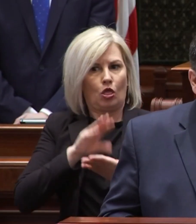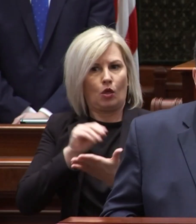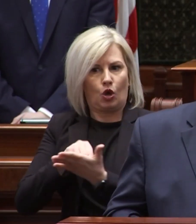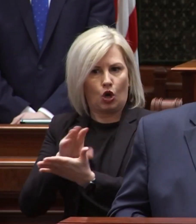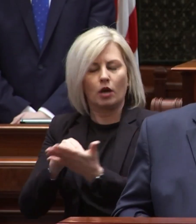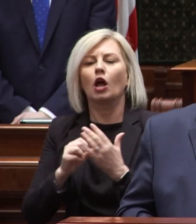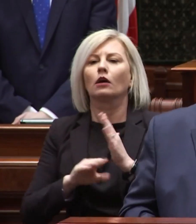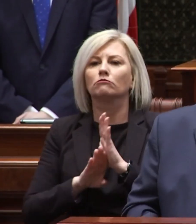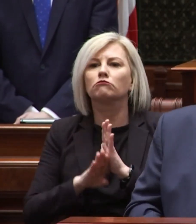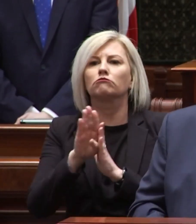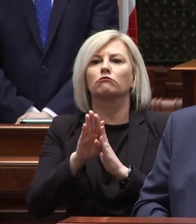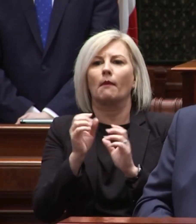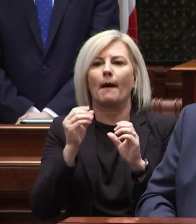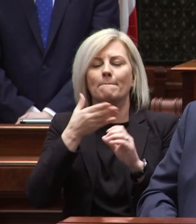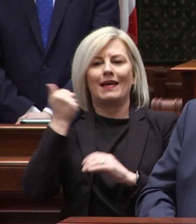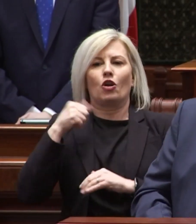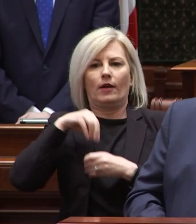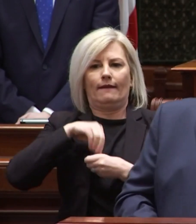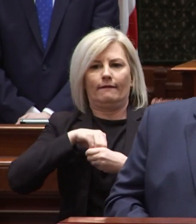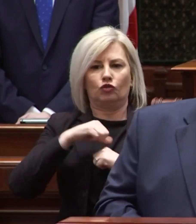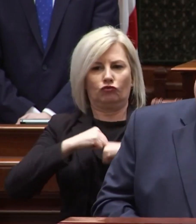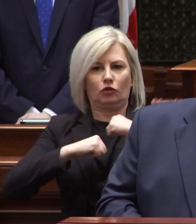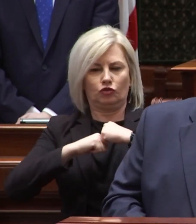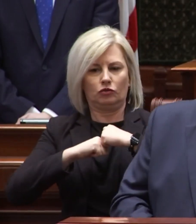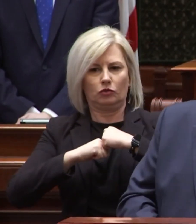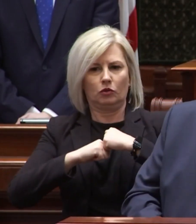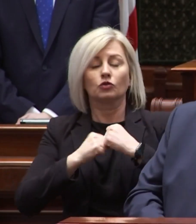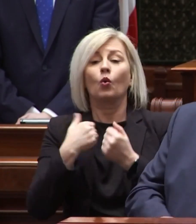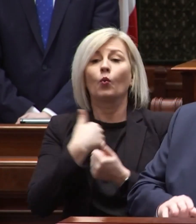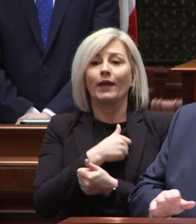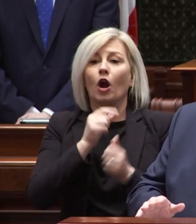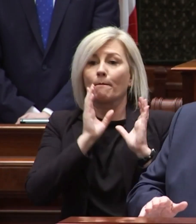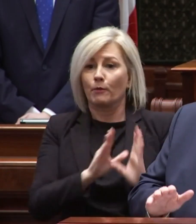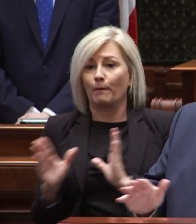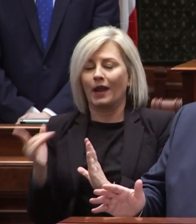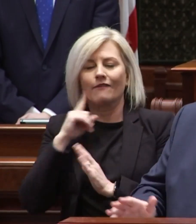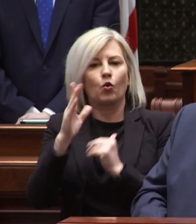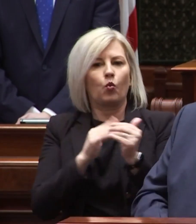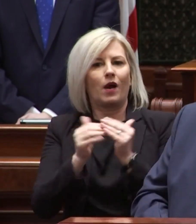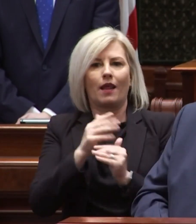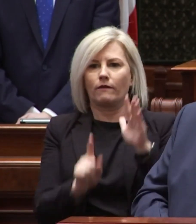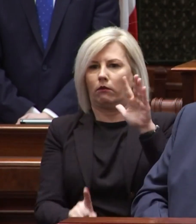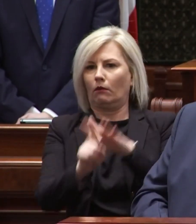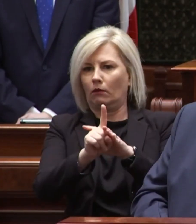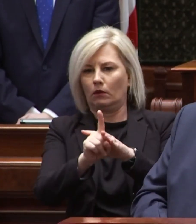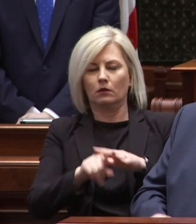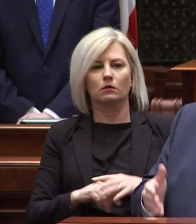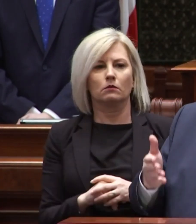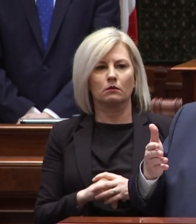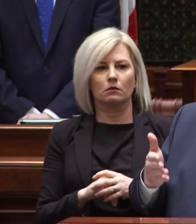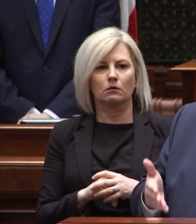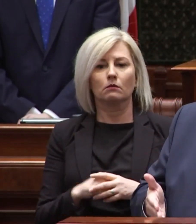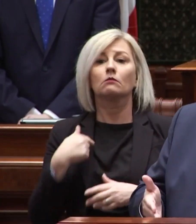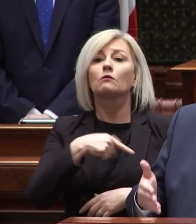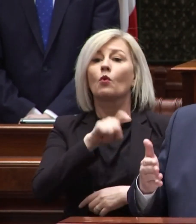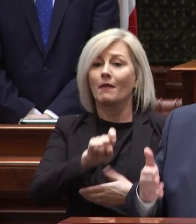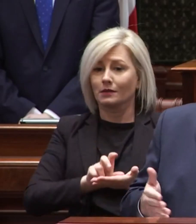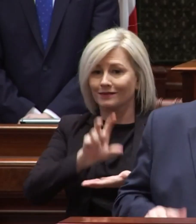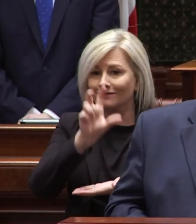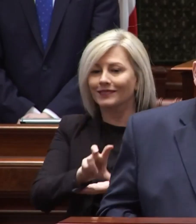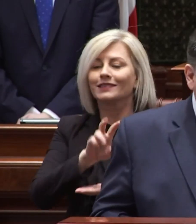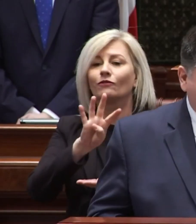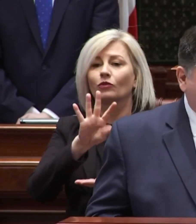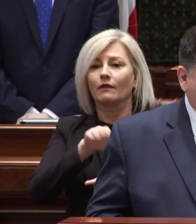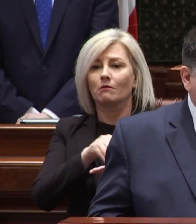and local public health infrastructure so that we are prepared for whatever comes our way we must invest